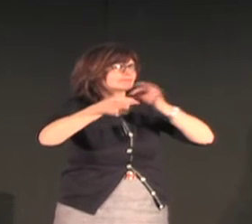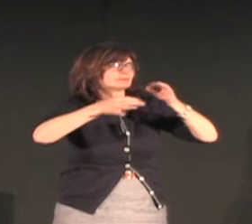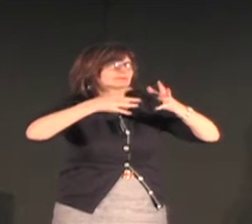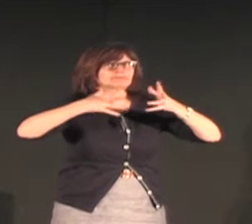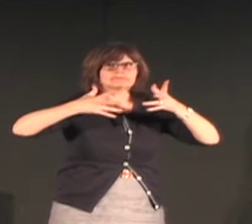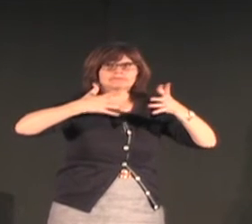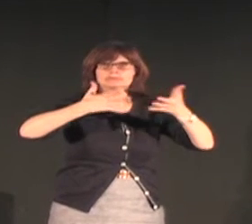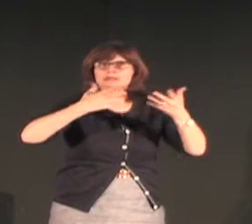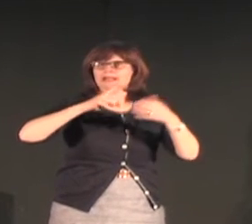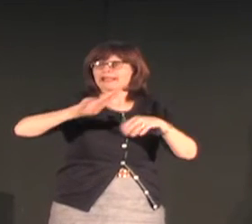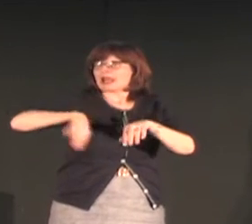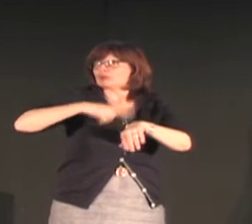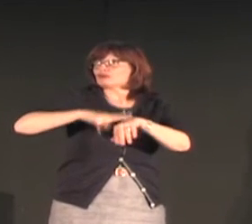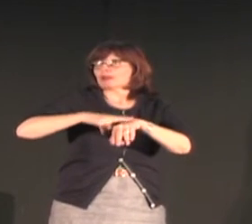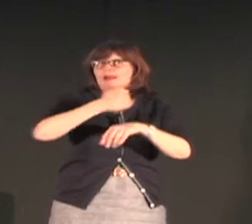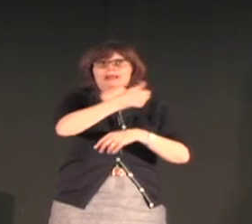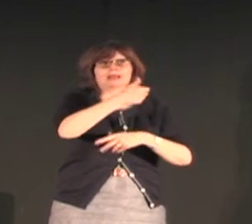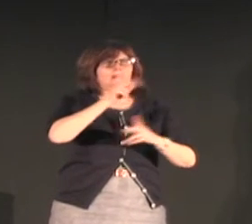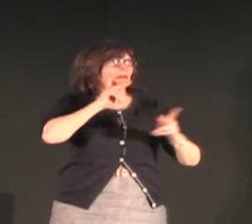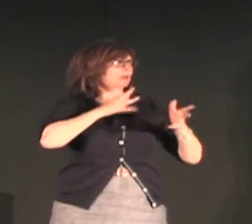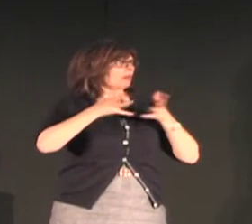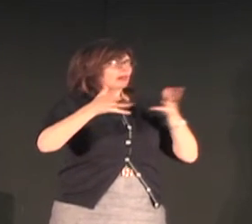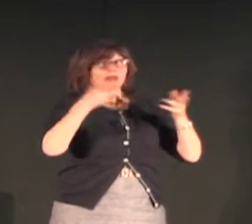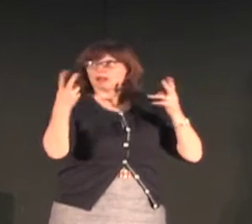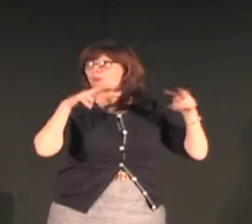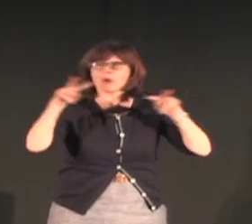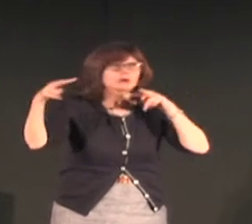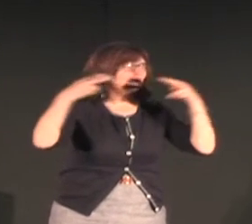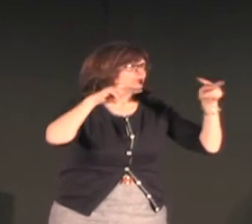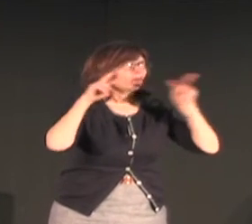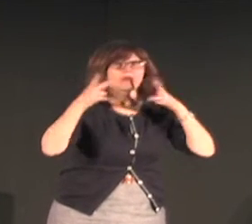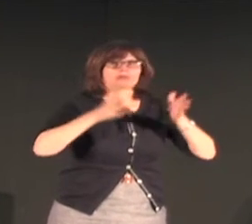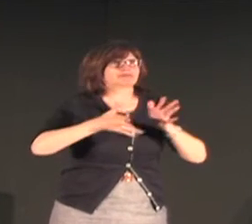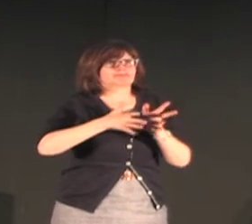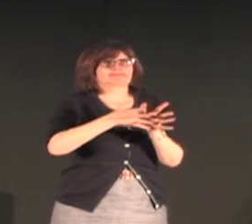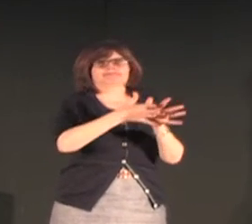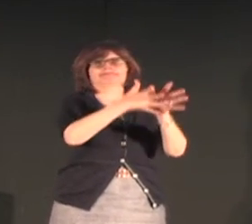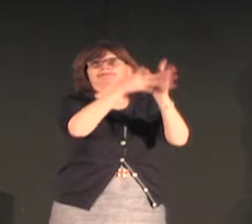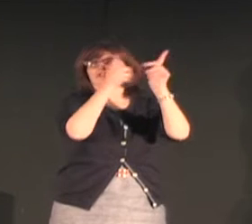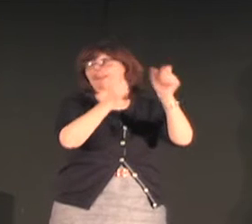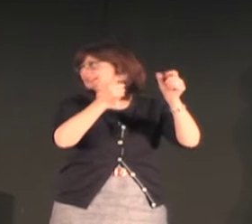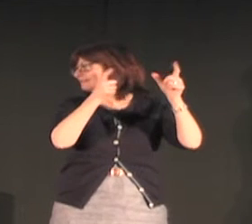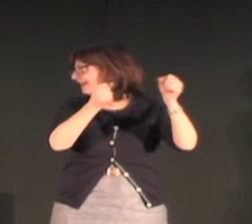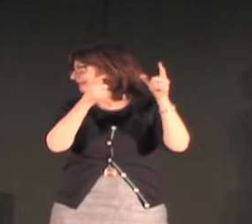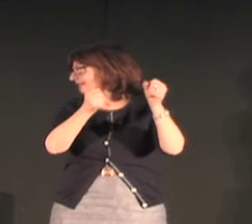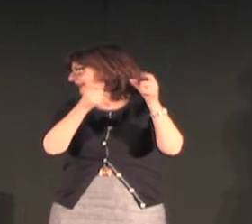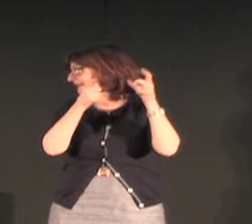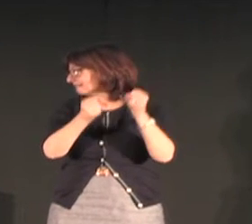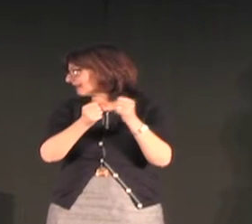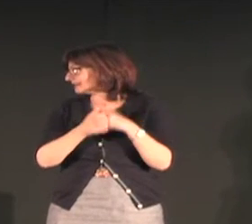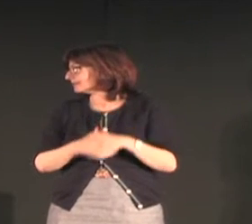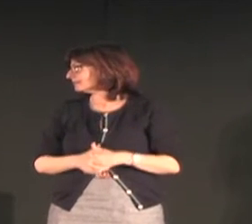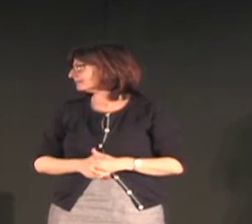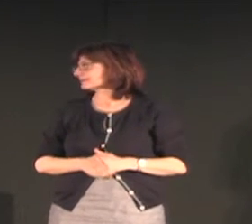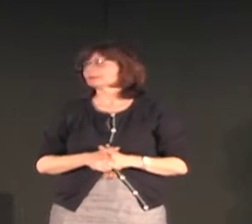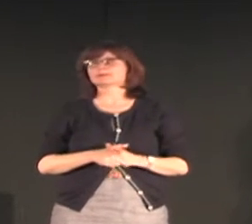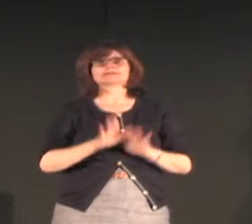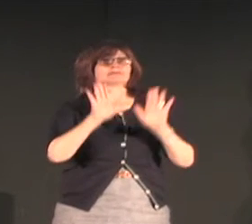they want to communicate and they want to understand what others are saying they want to relate to each other and these changes